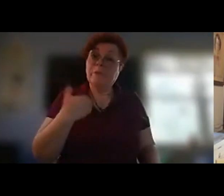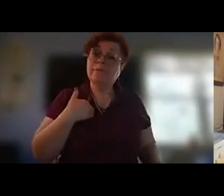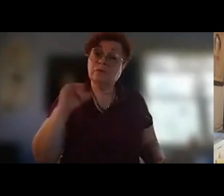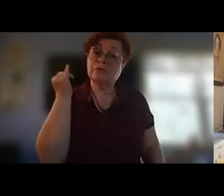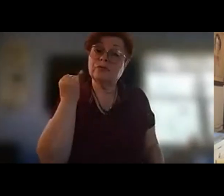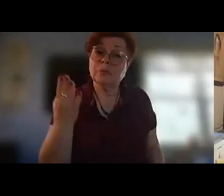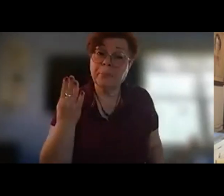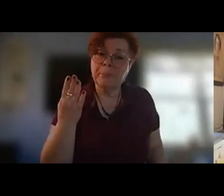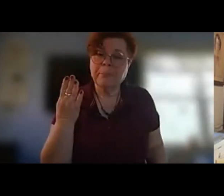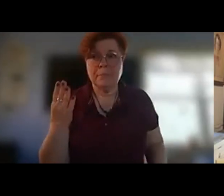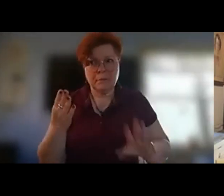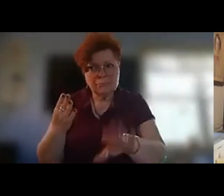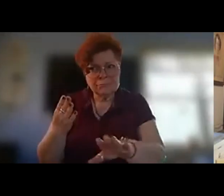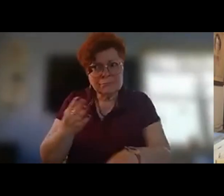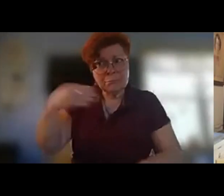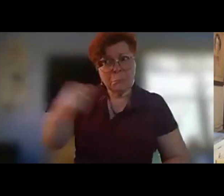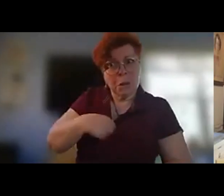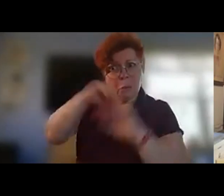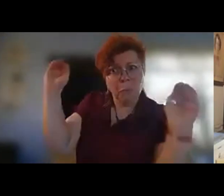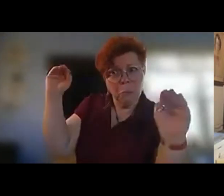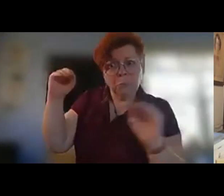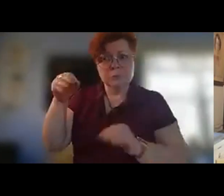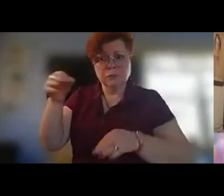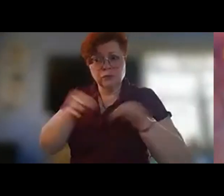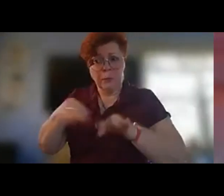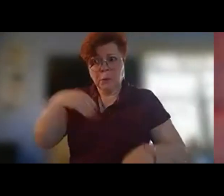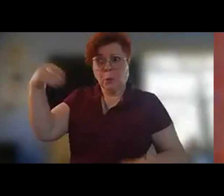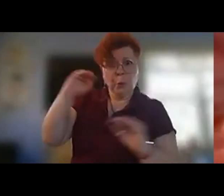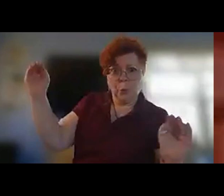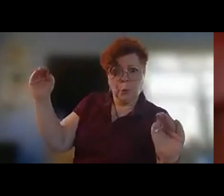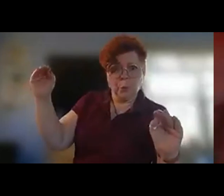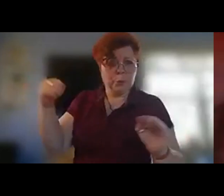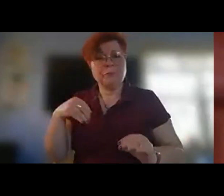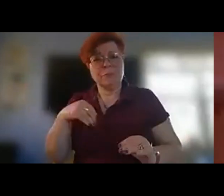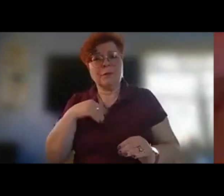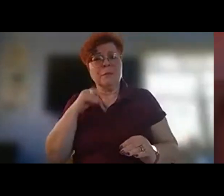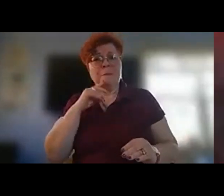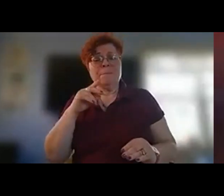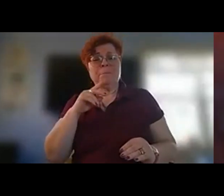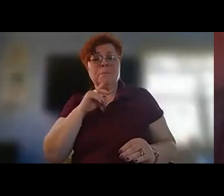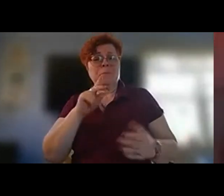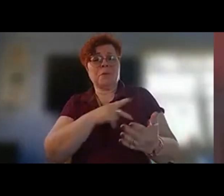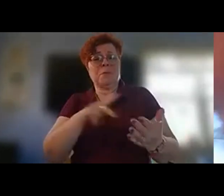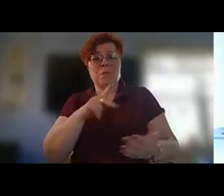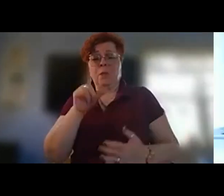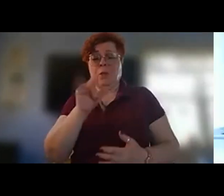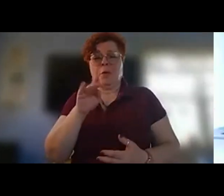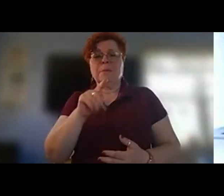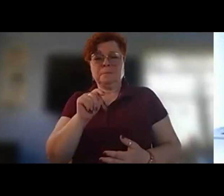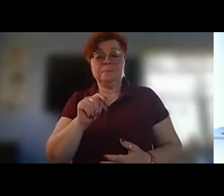come with any money or any job description the the poet laureate job uh so van van took it